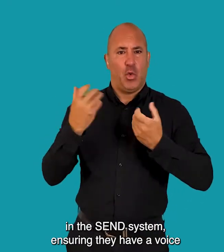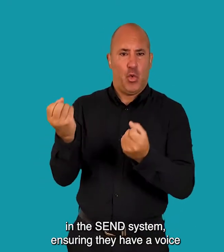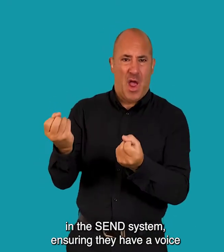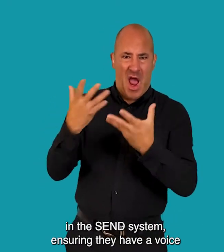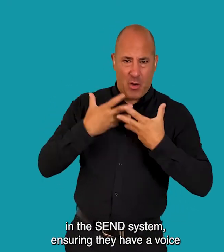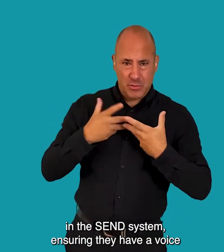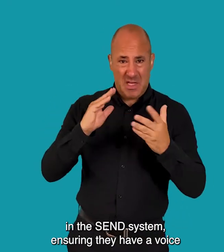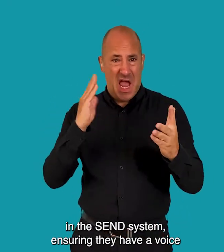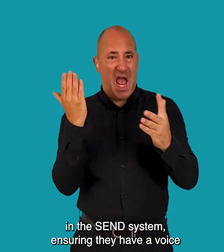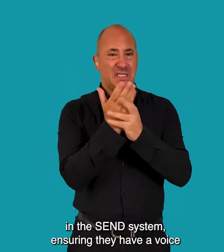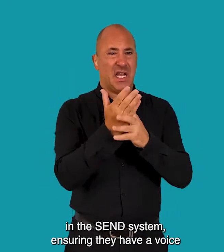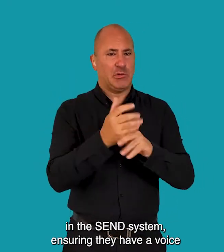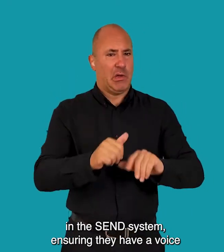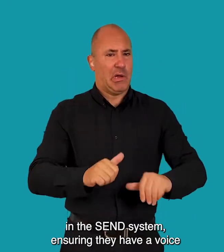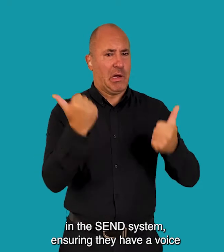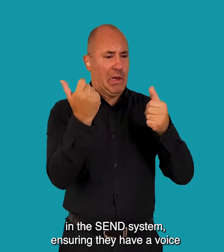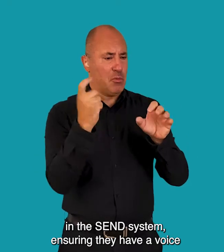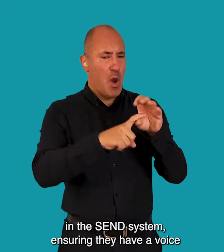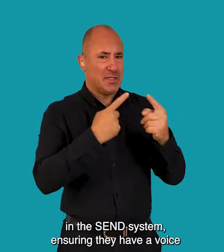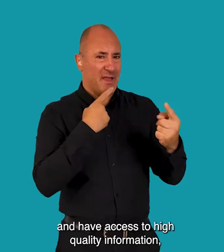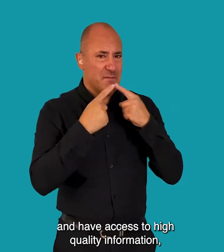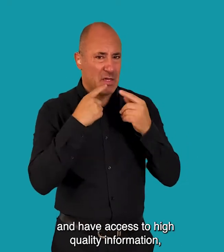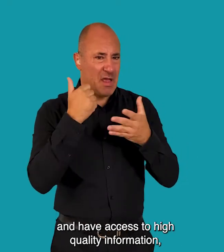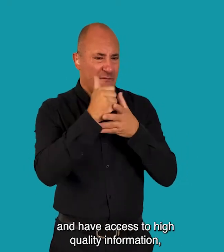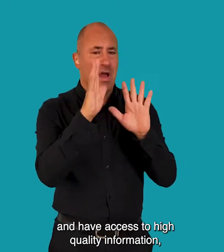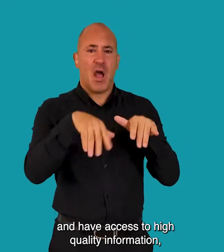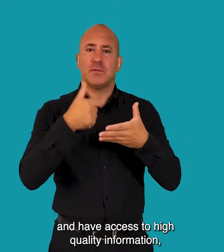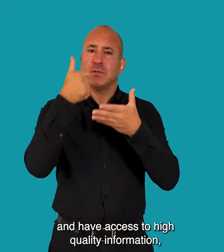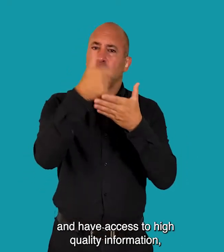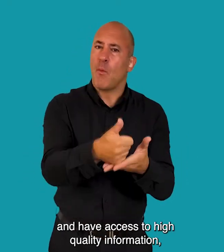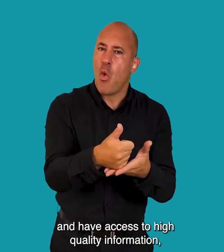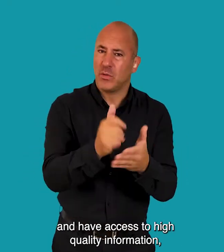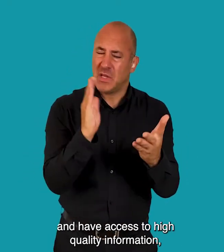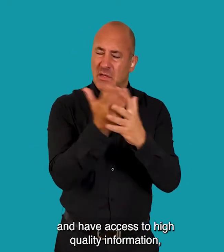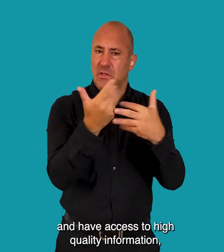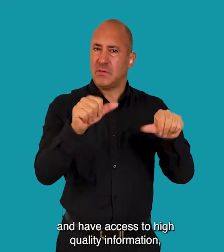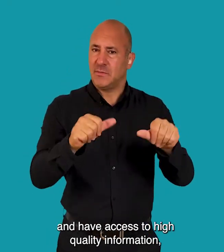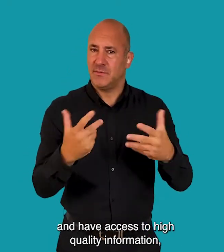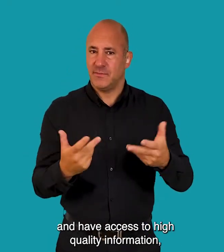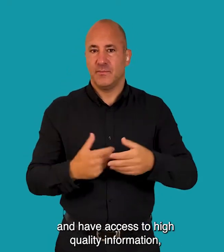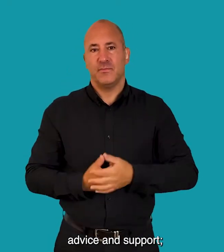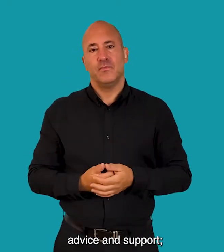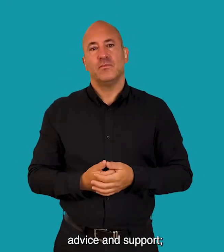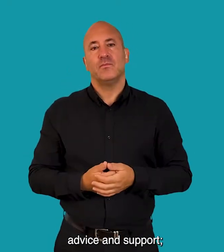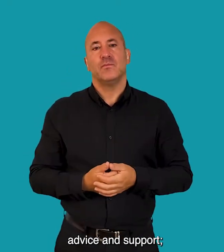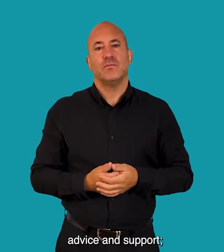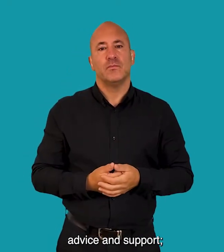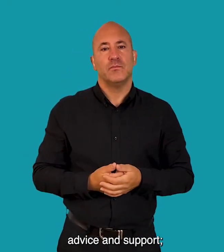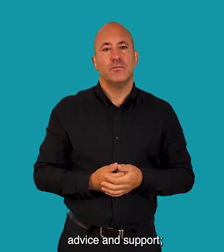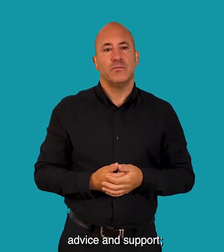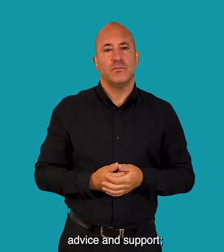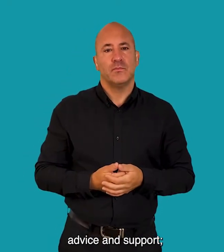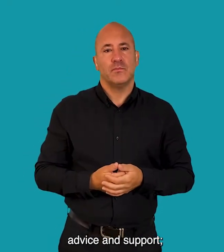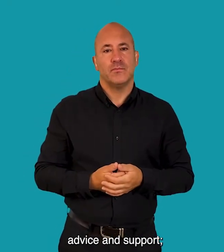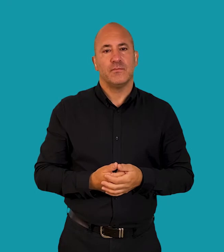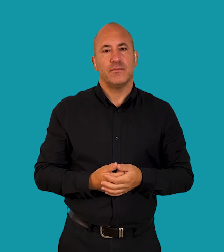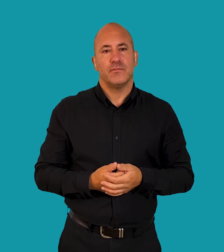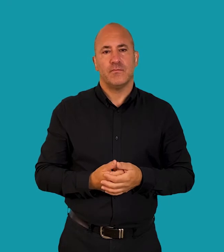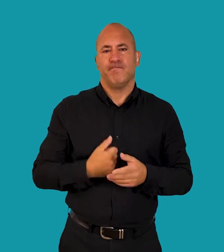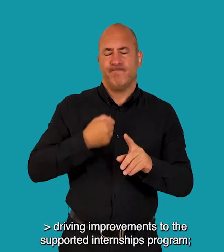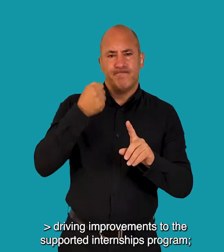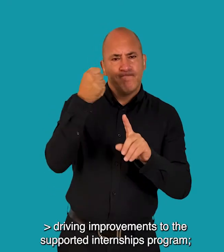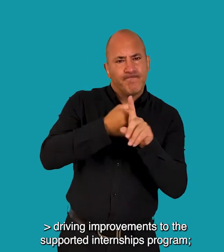SEND system Ensuring they have a voice and have access to high-quality information, advice and support